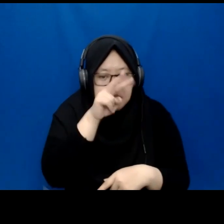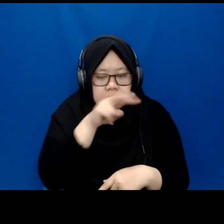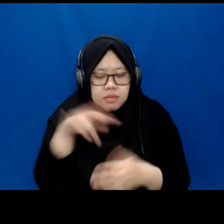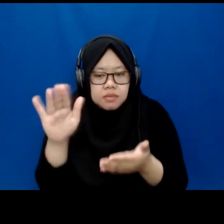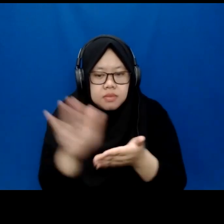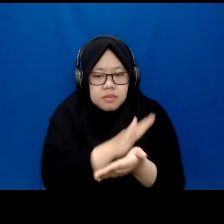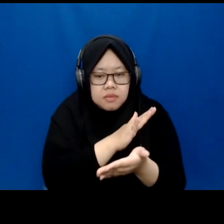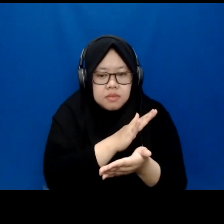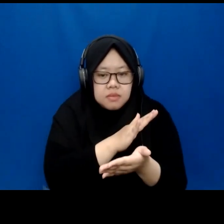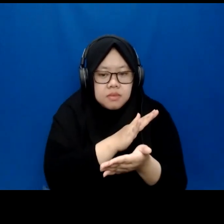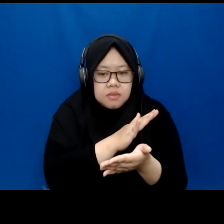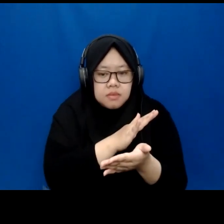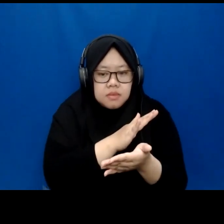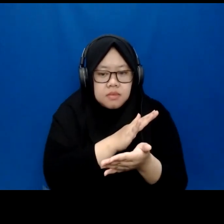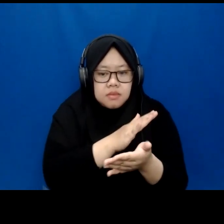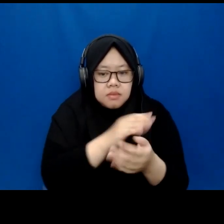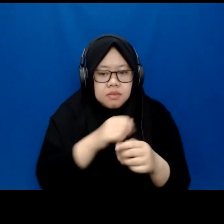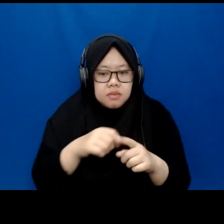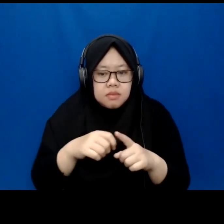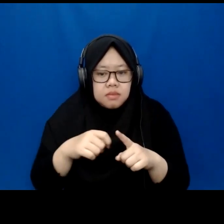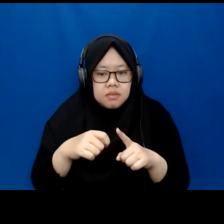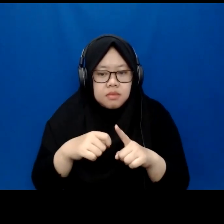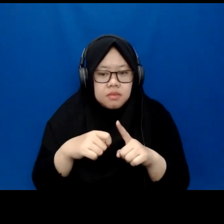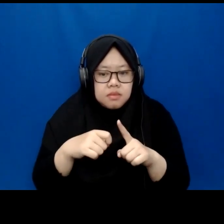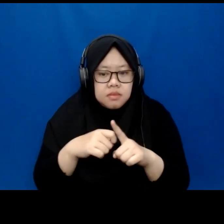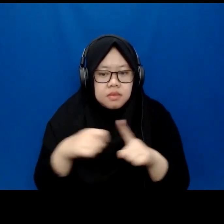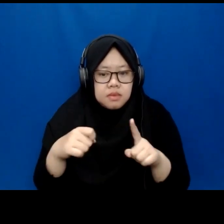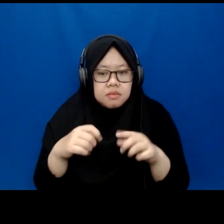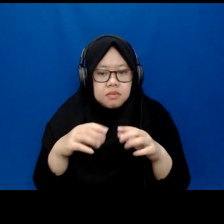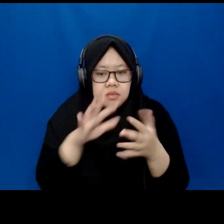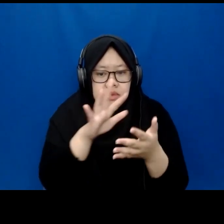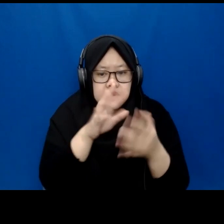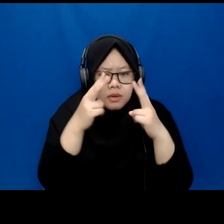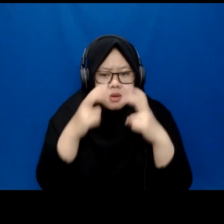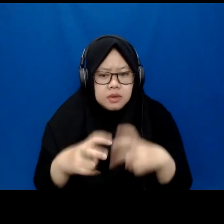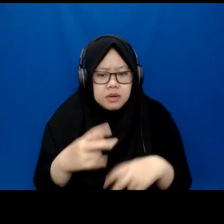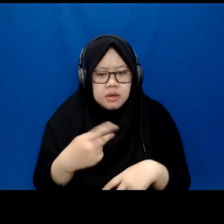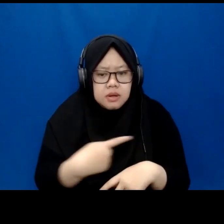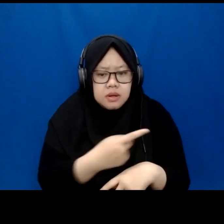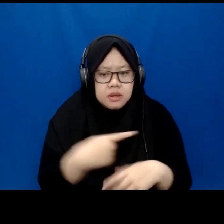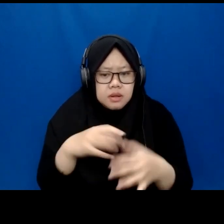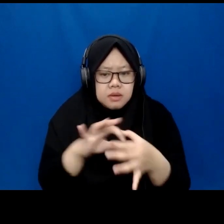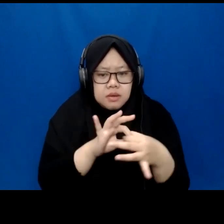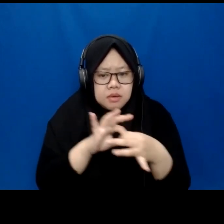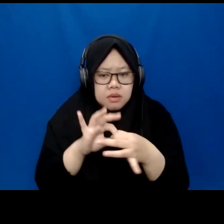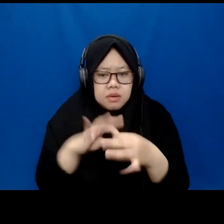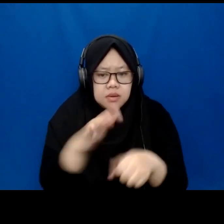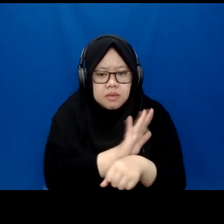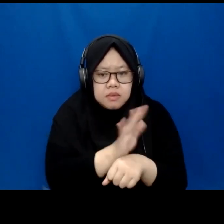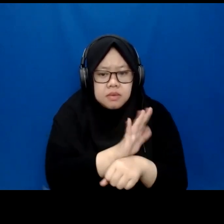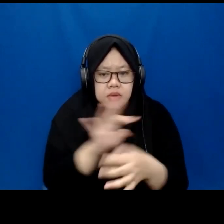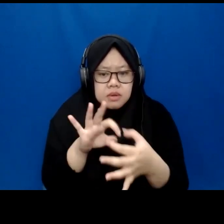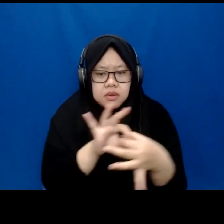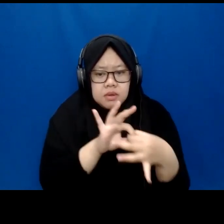from the latest section which is Section 35 and we work in cooperation with business partners by